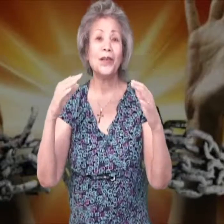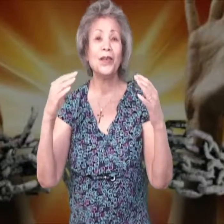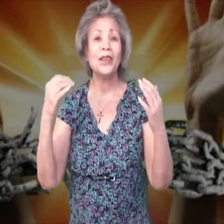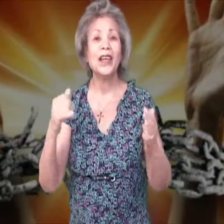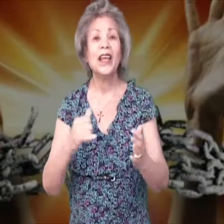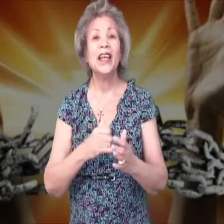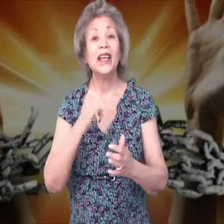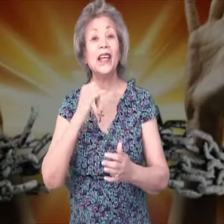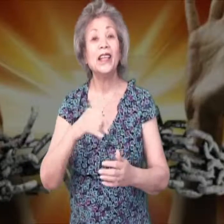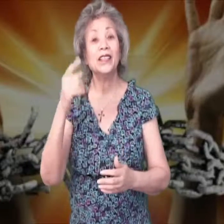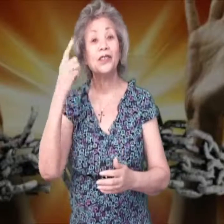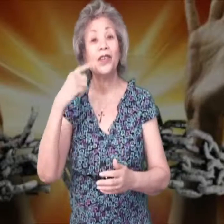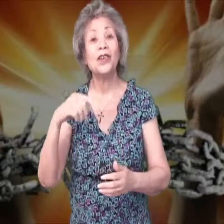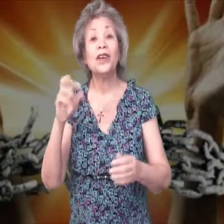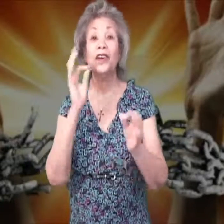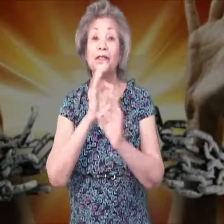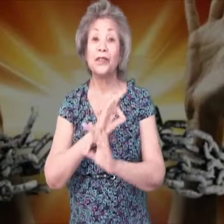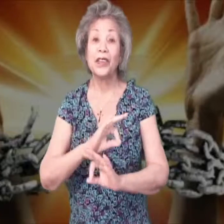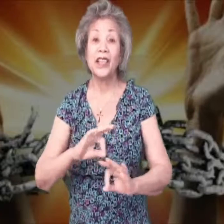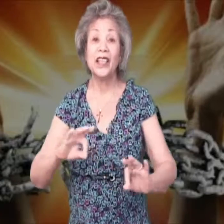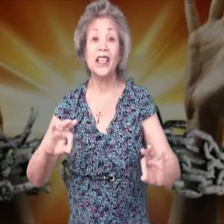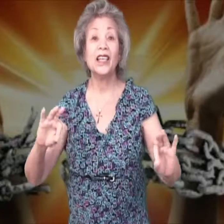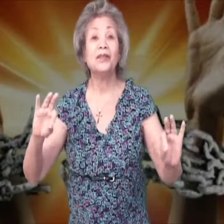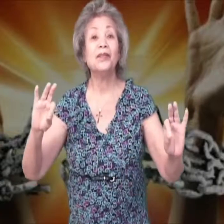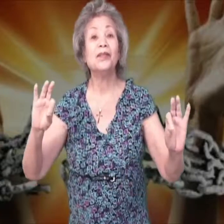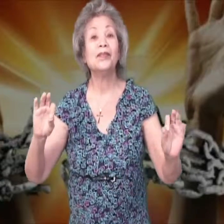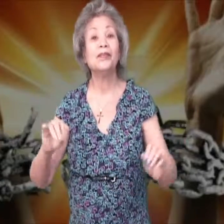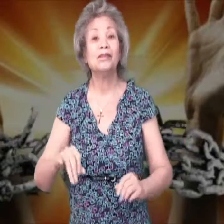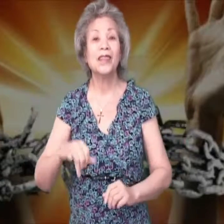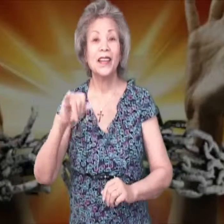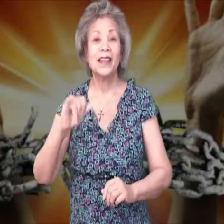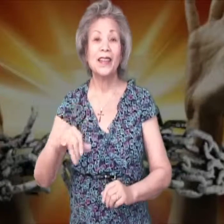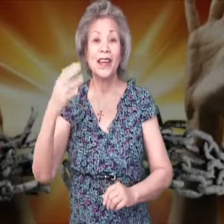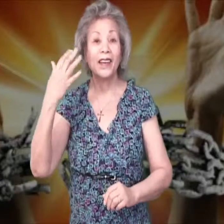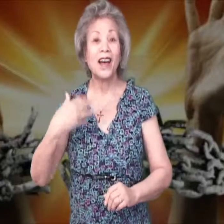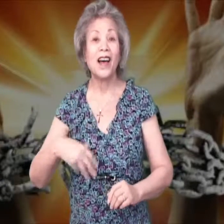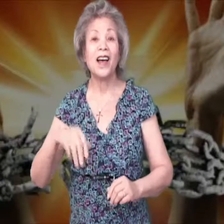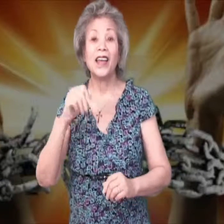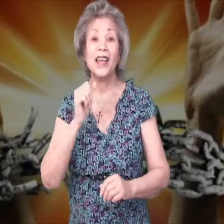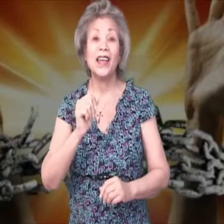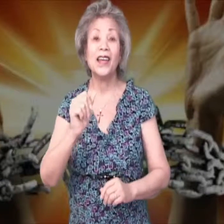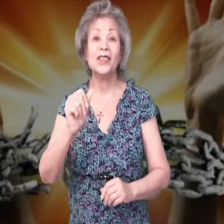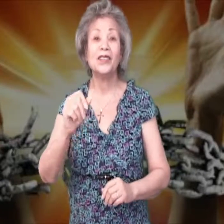It is for freedom that I am